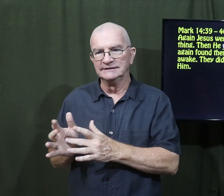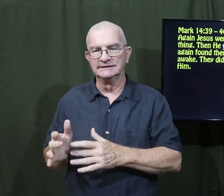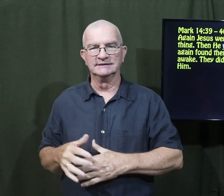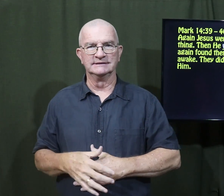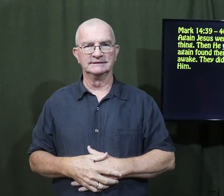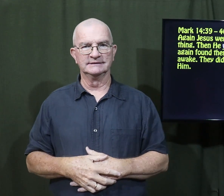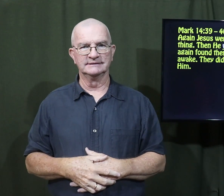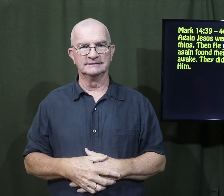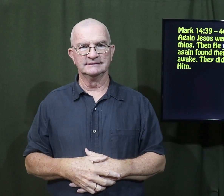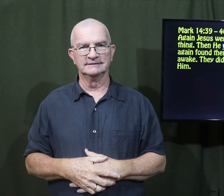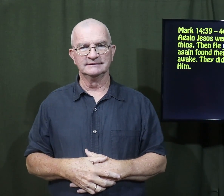they should say to him.